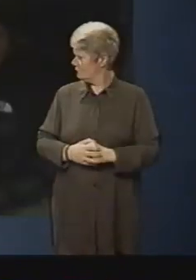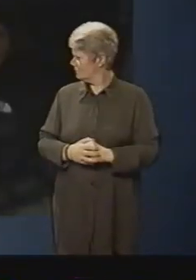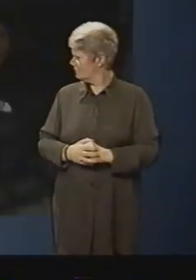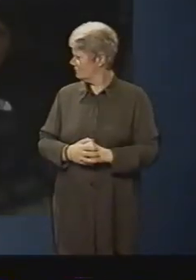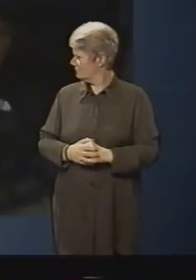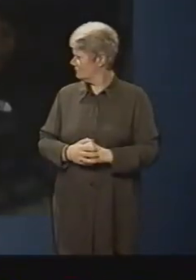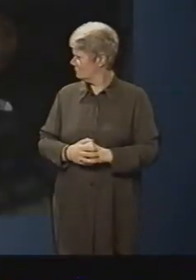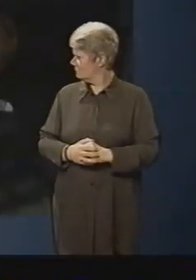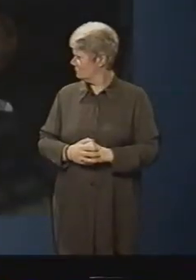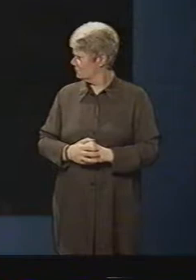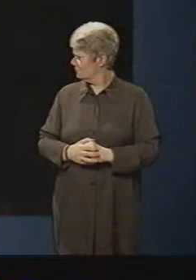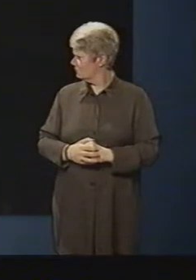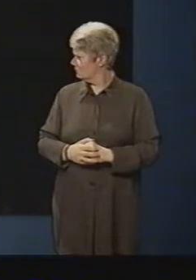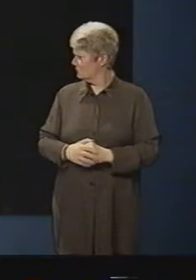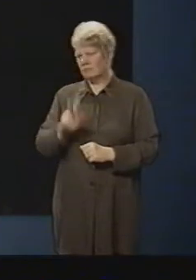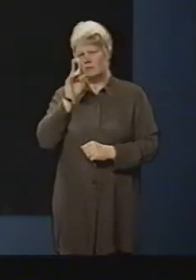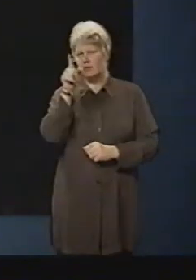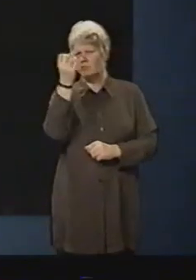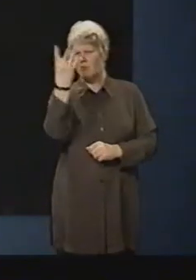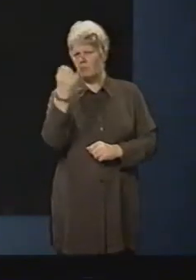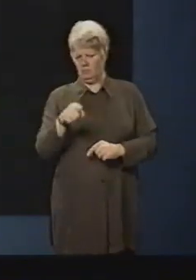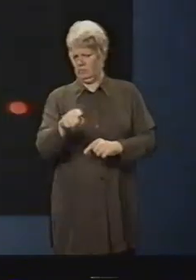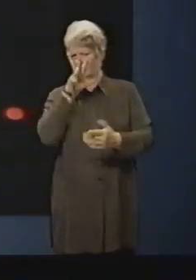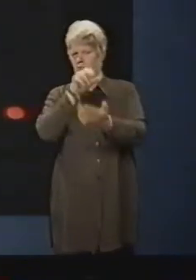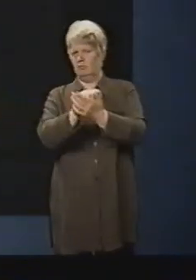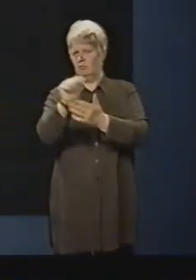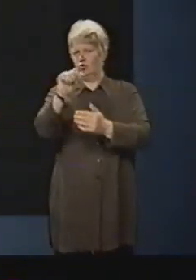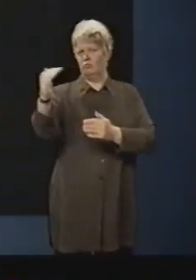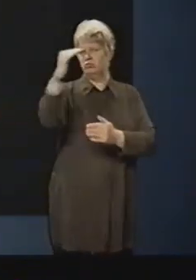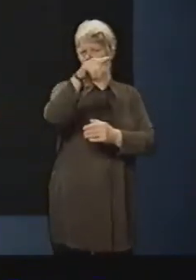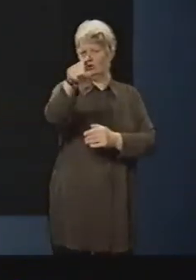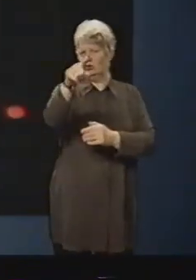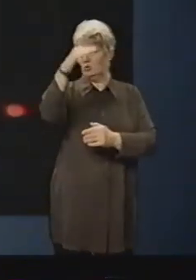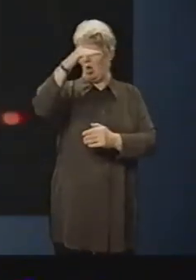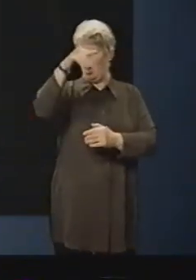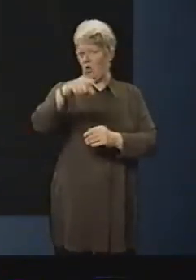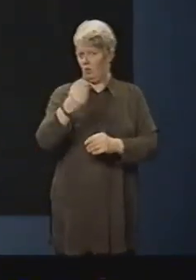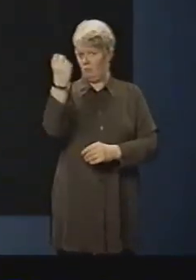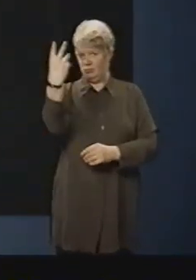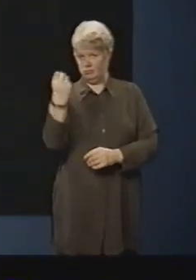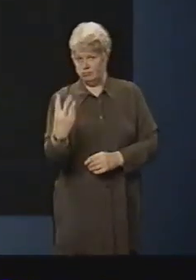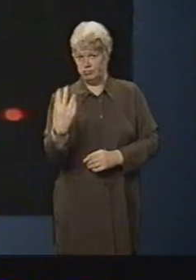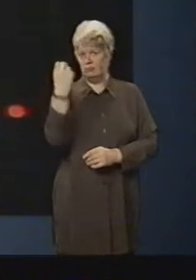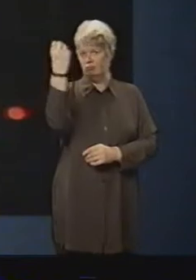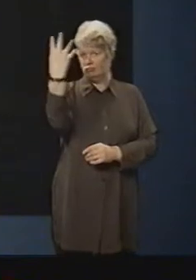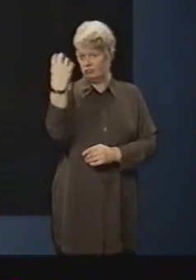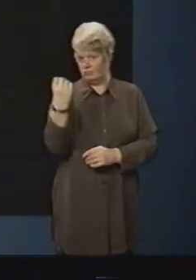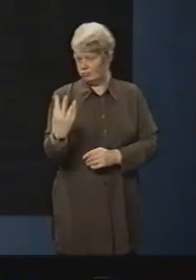Did hear that then? Yeah. I think it's picking off a bridge, isn't it? I think so. It's bleeping and it's flashing.